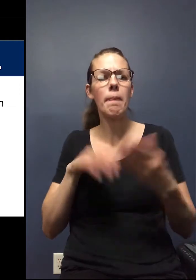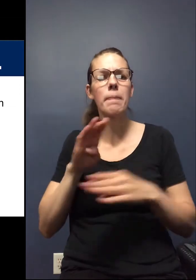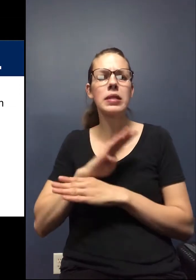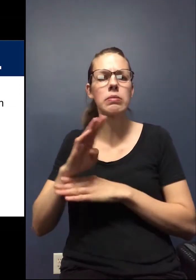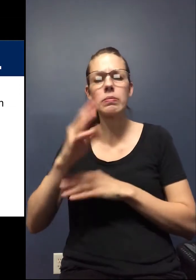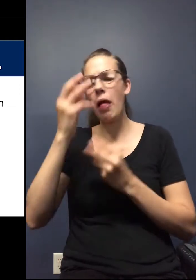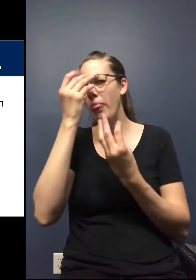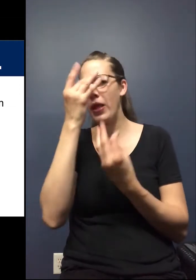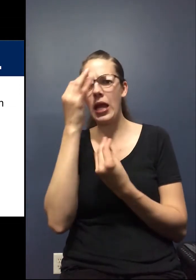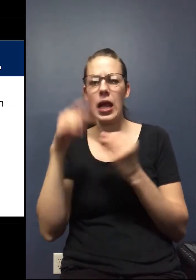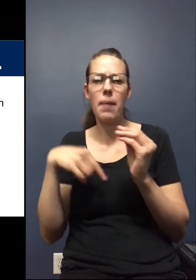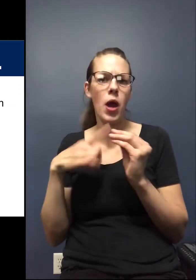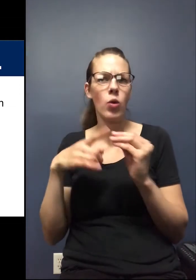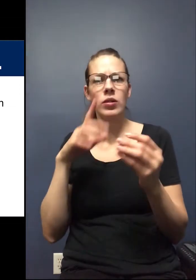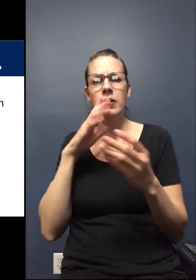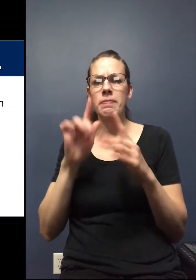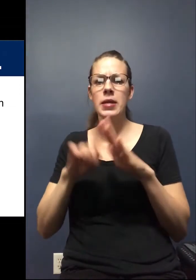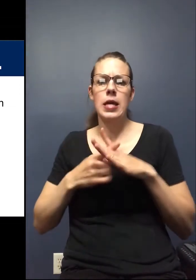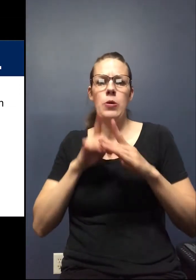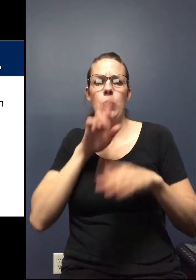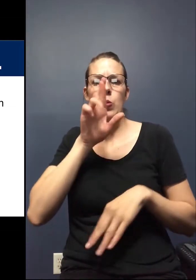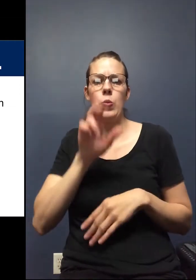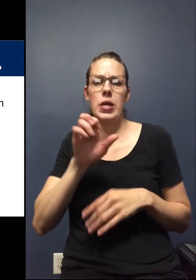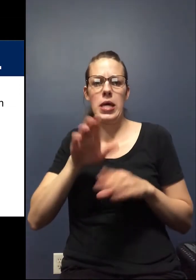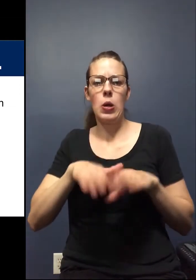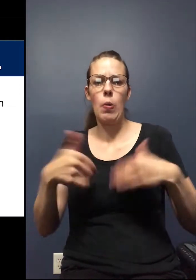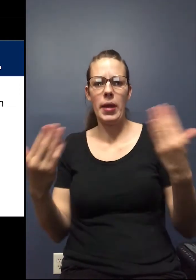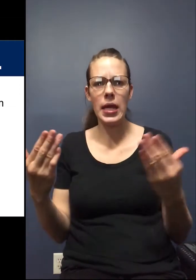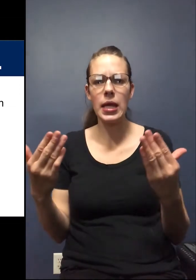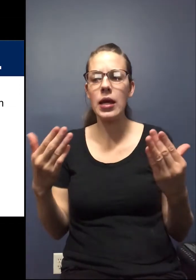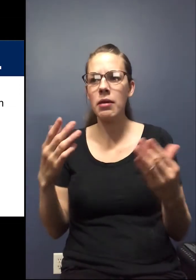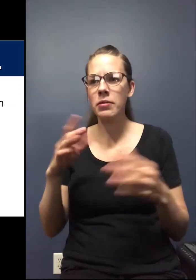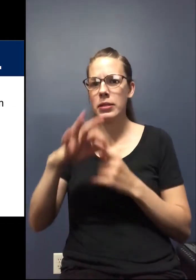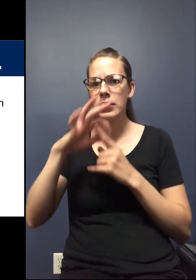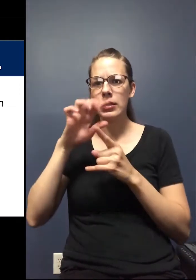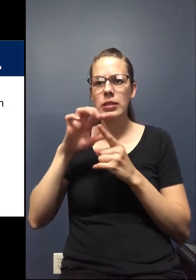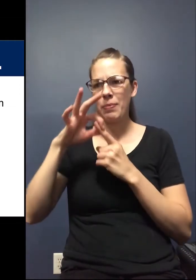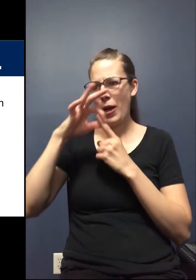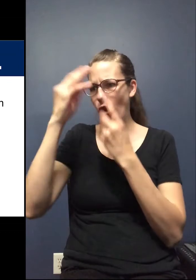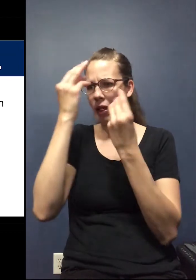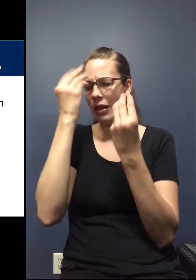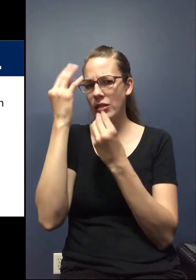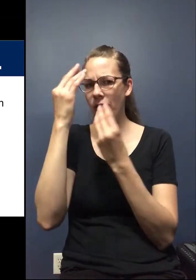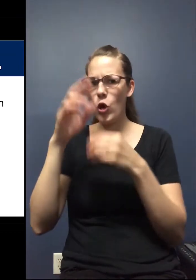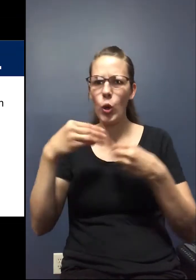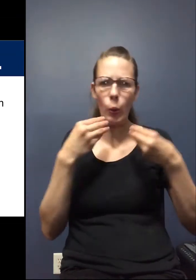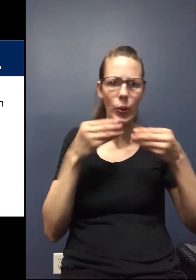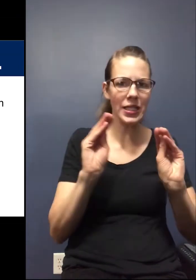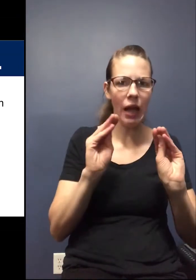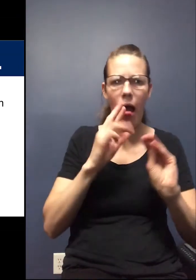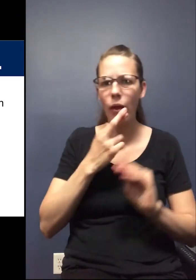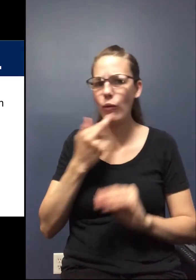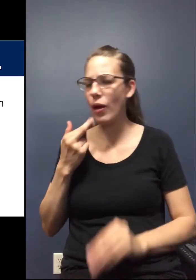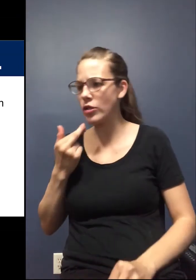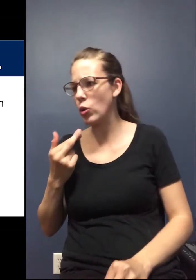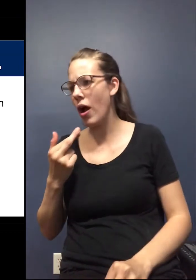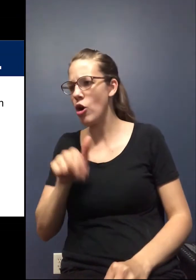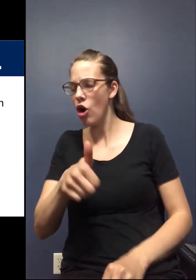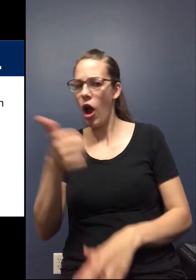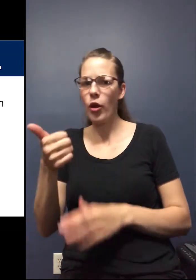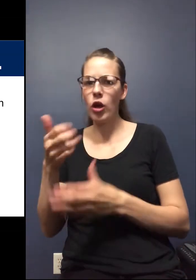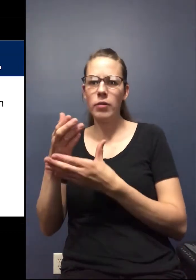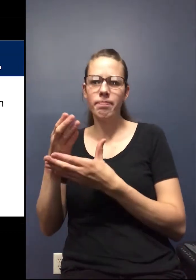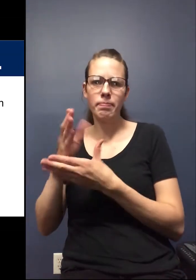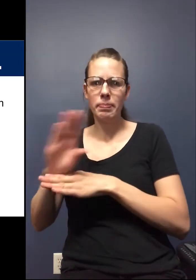should businesses be thinking about as they begin reopening, and are there special considerations for retail, restaurants, or other